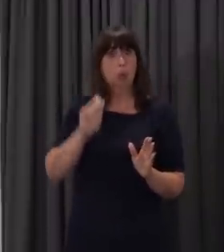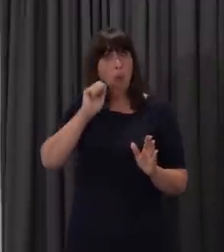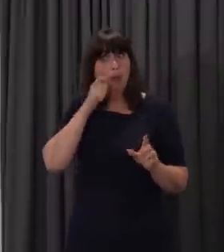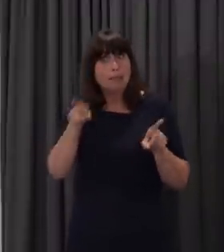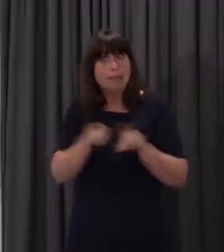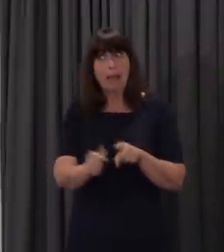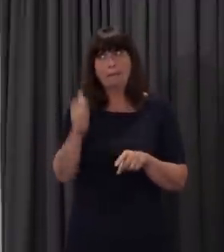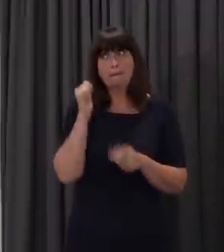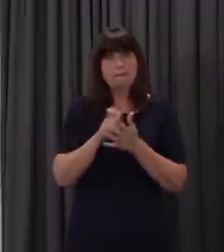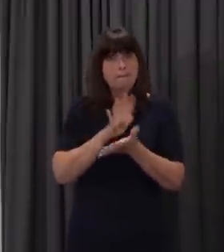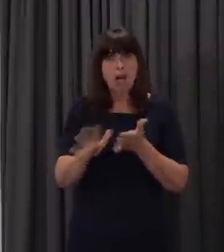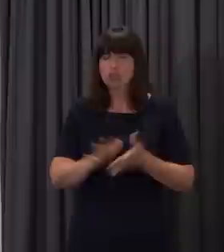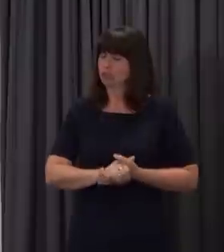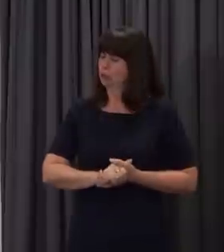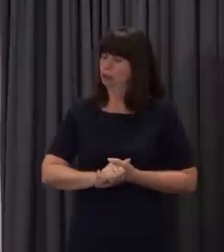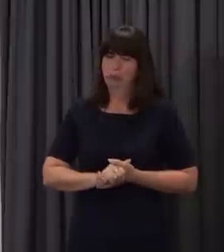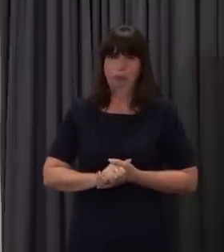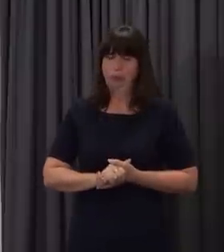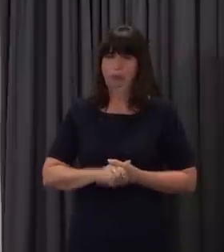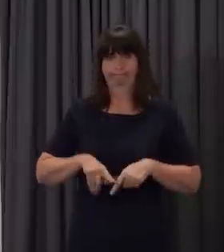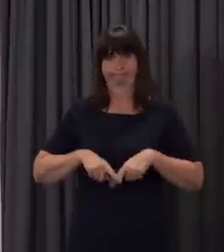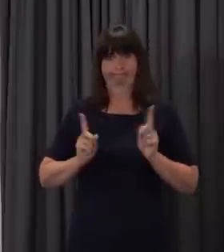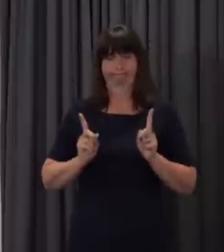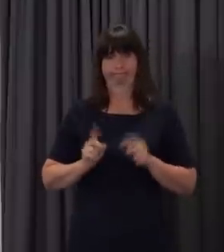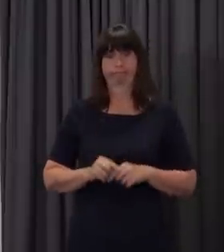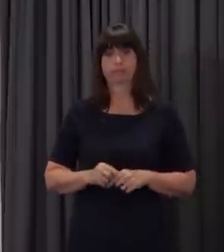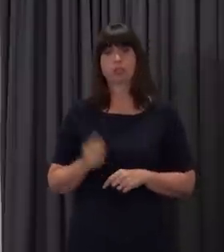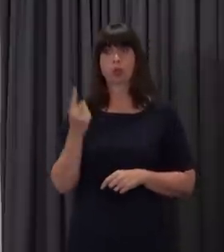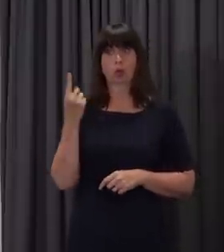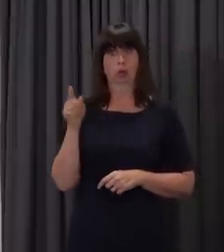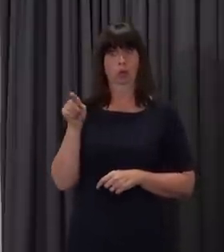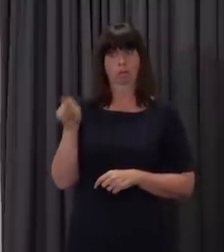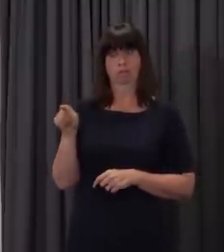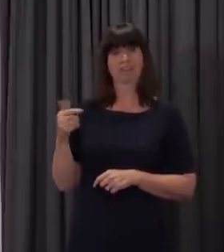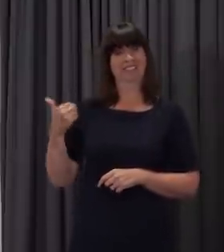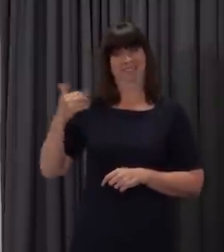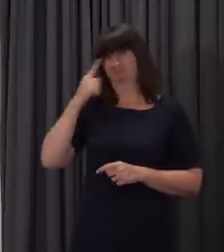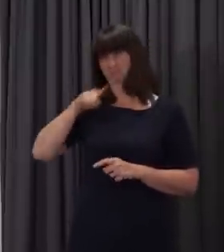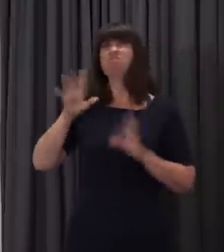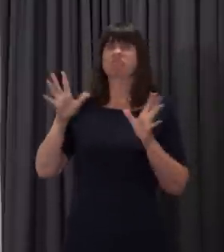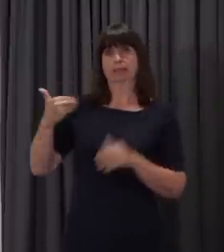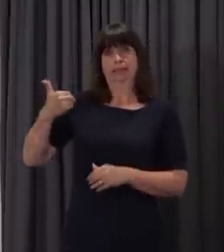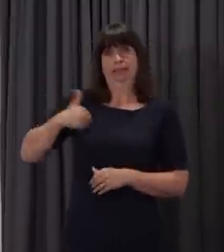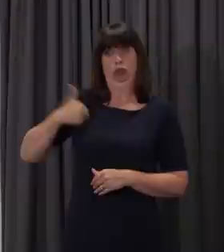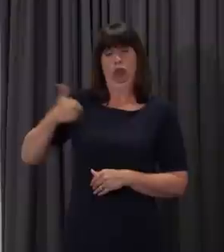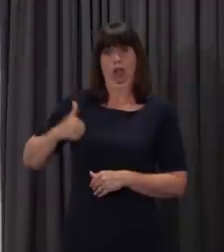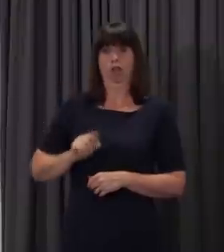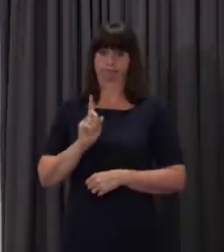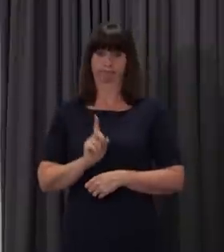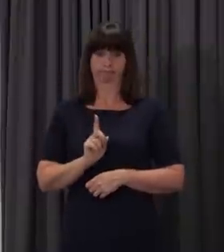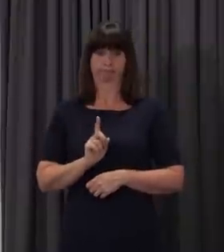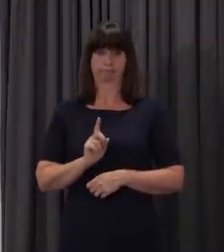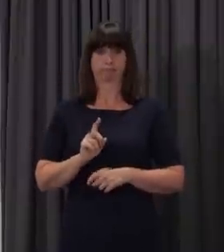We will see a, for instance, one classroom teacher have that cohort of children spread over